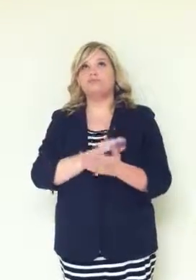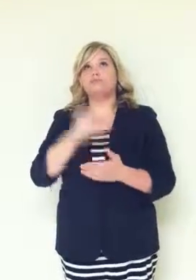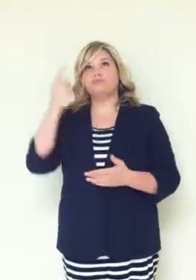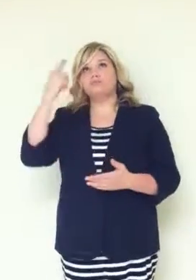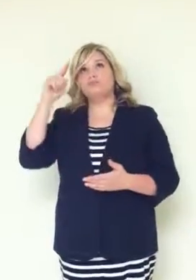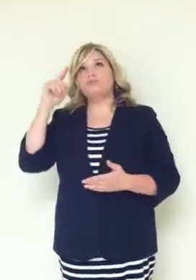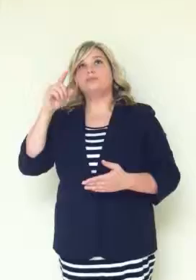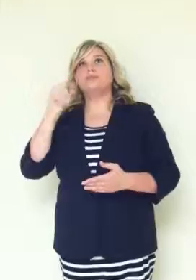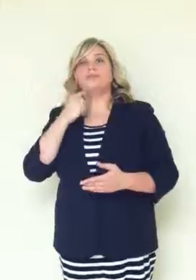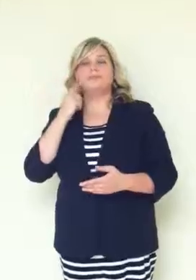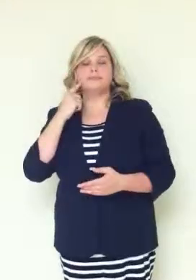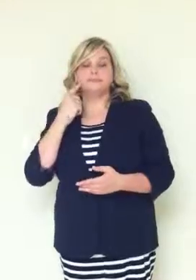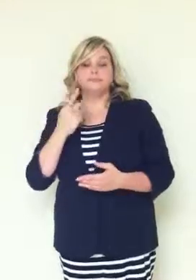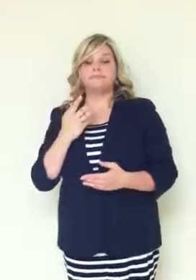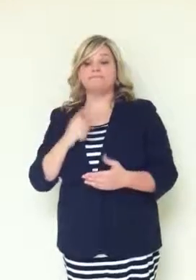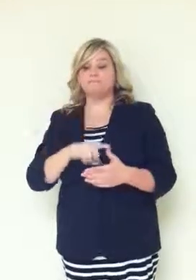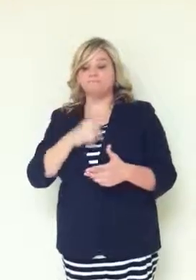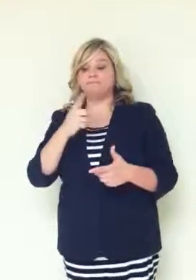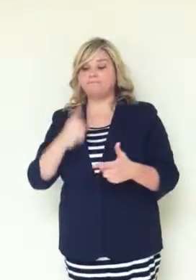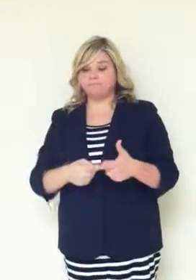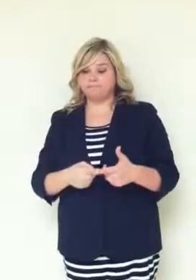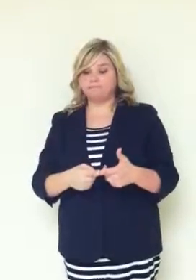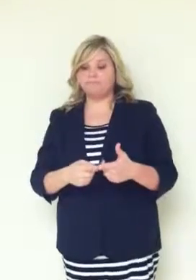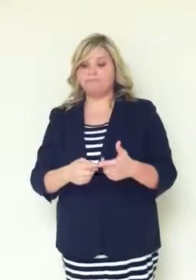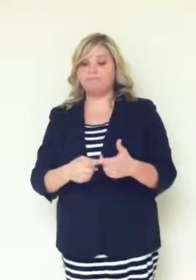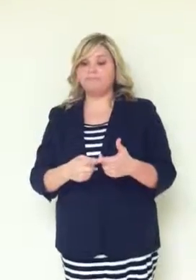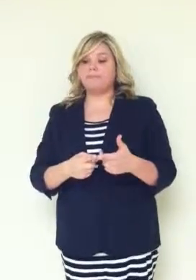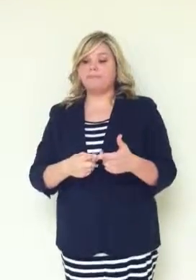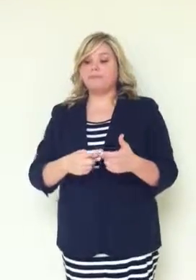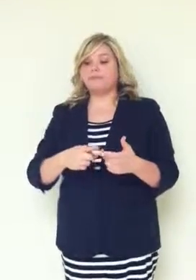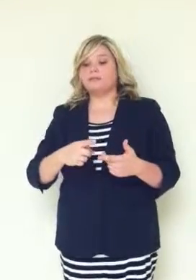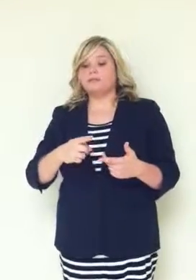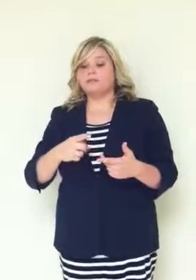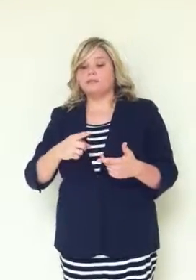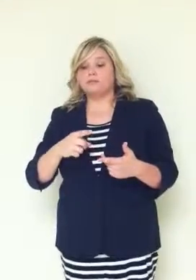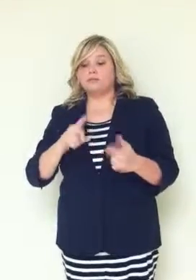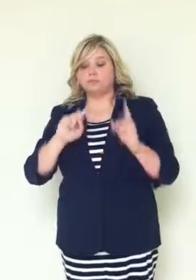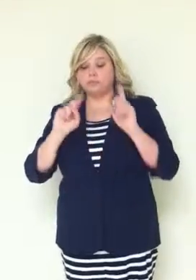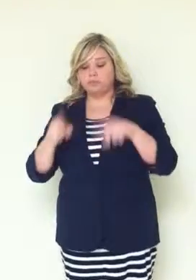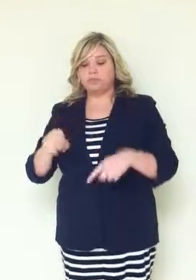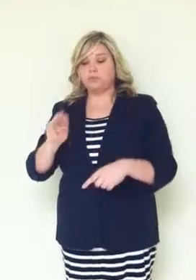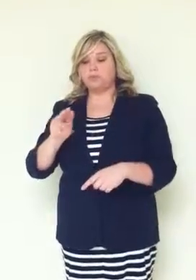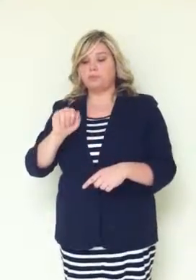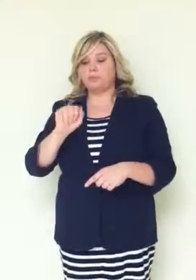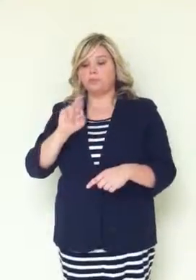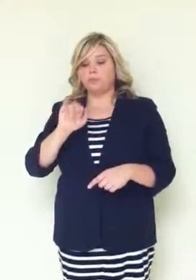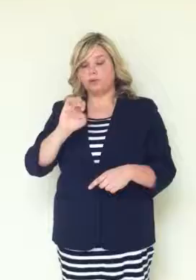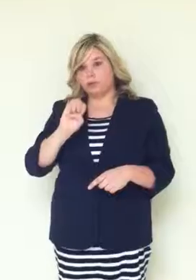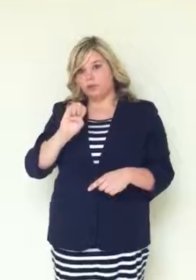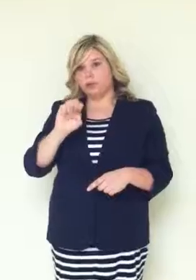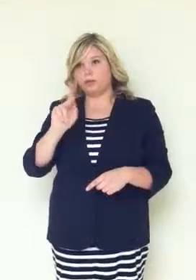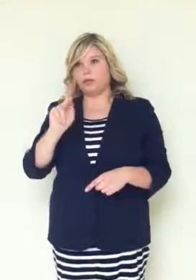Then she attended Marie Katzenbach School for the Deaf and